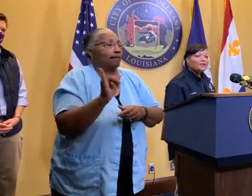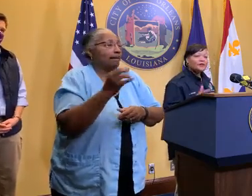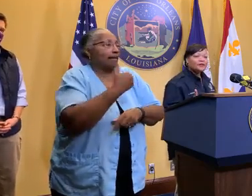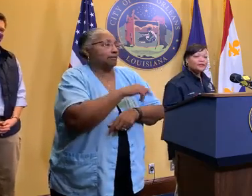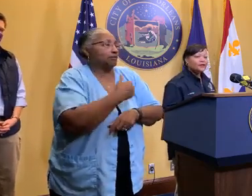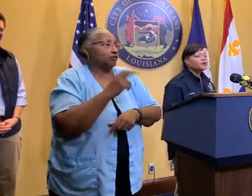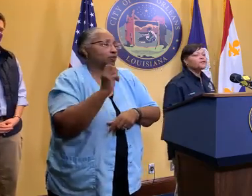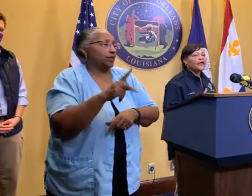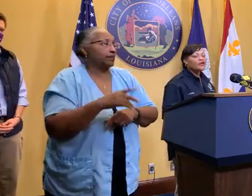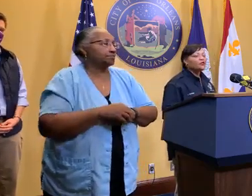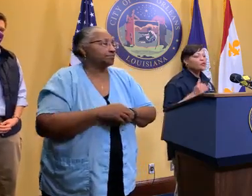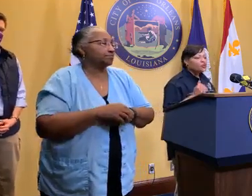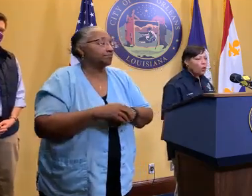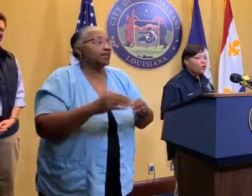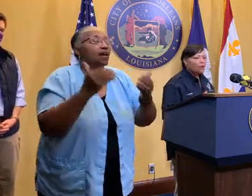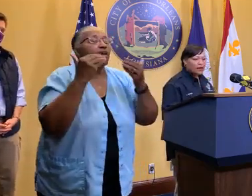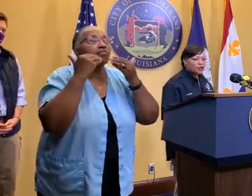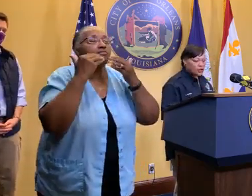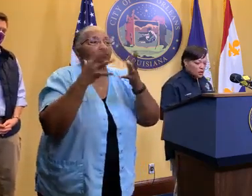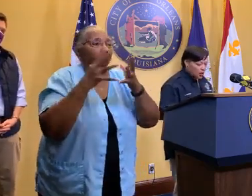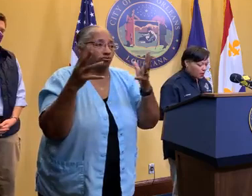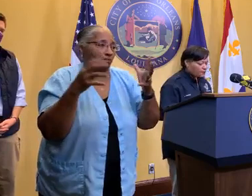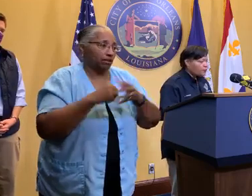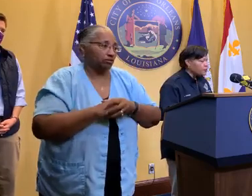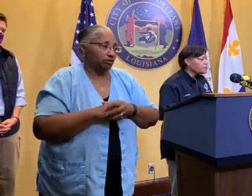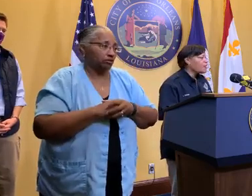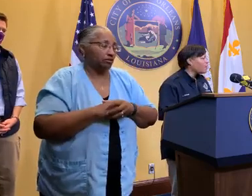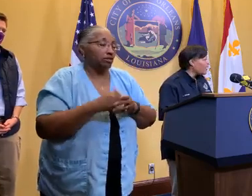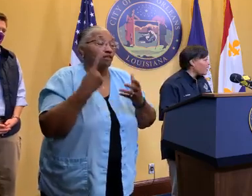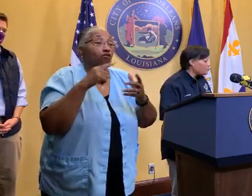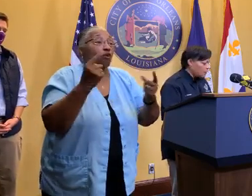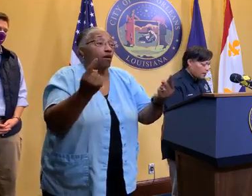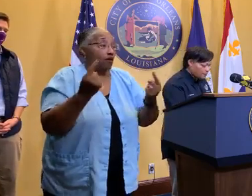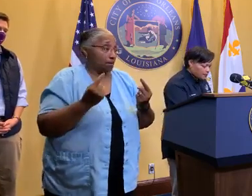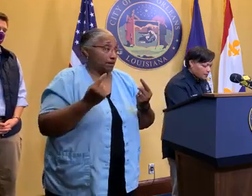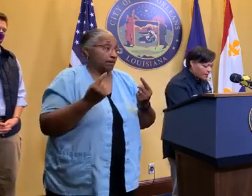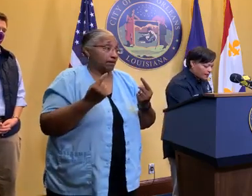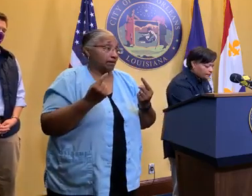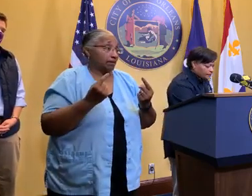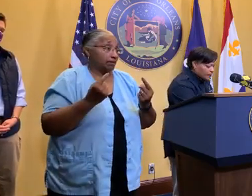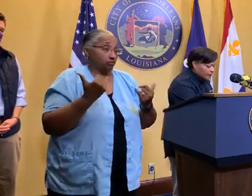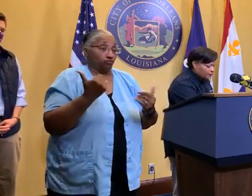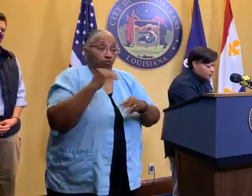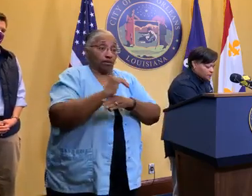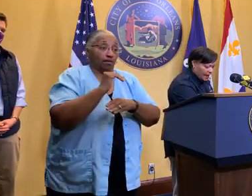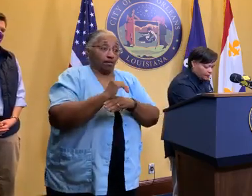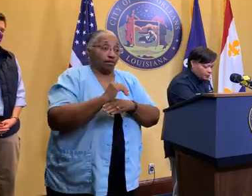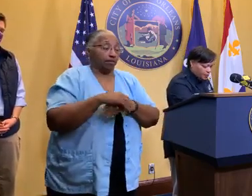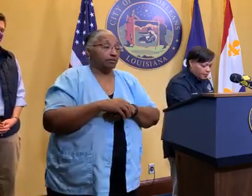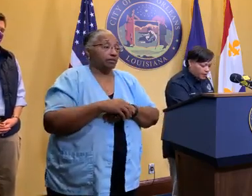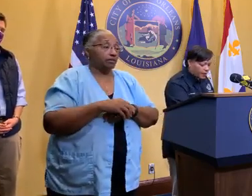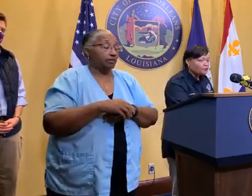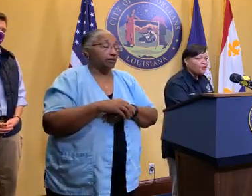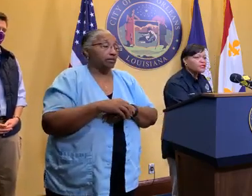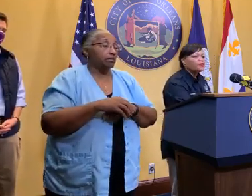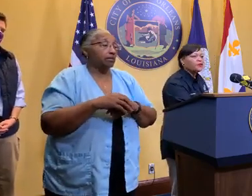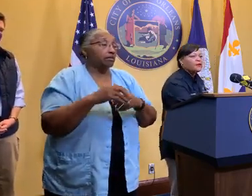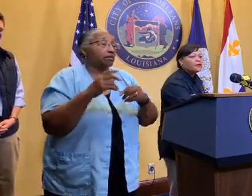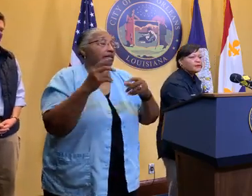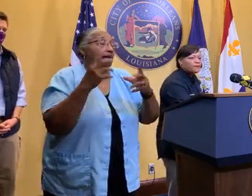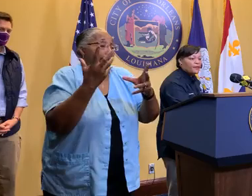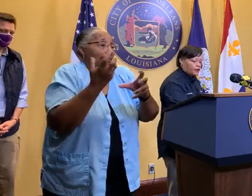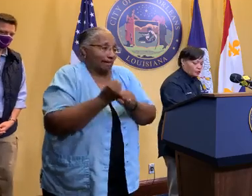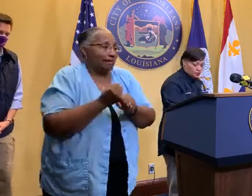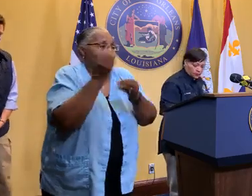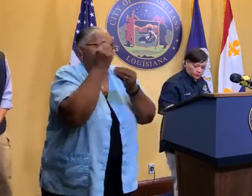If there's nothing else, thank you so much for just coming out tonight and, of course, capturing information